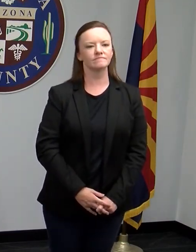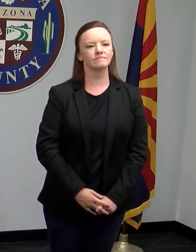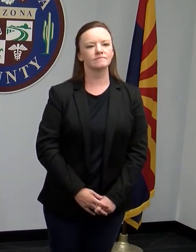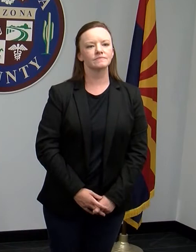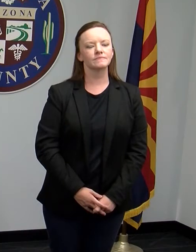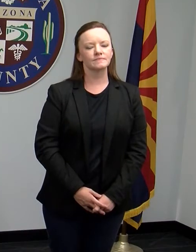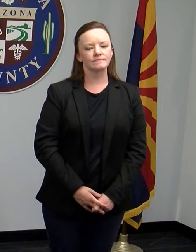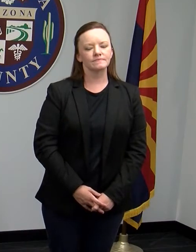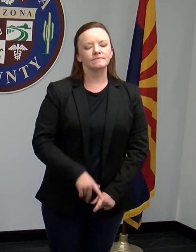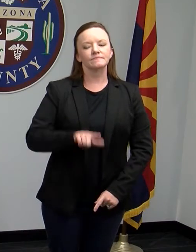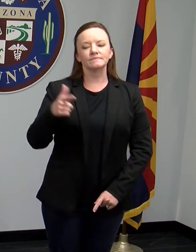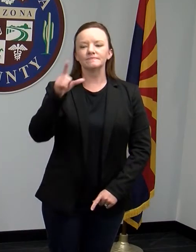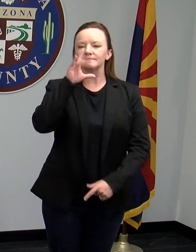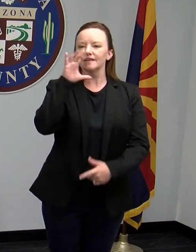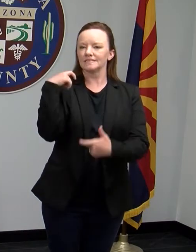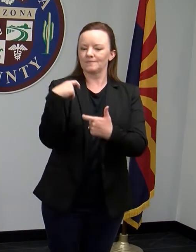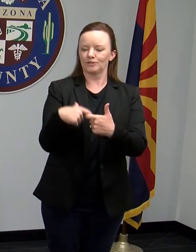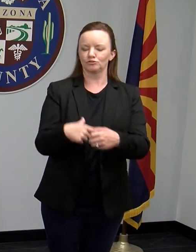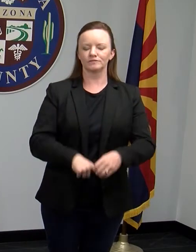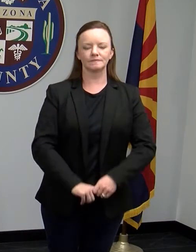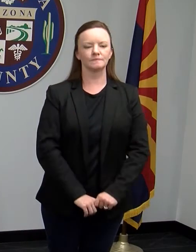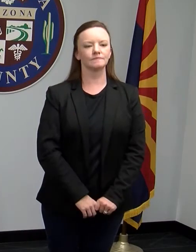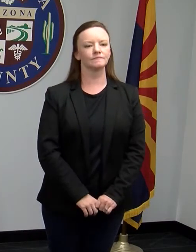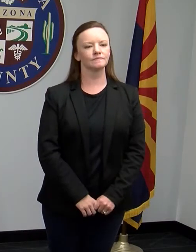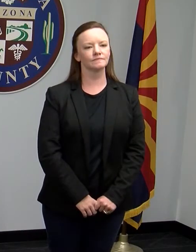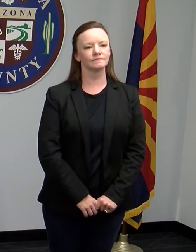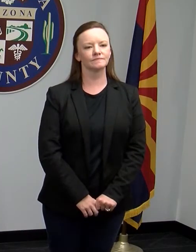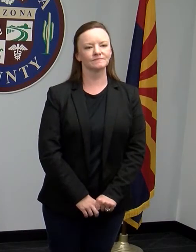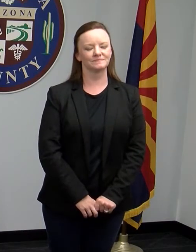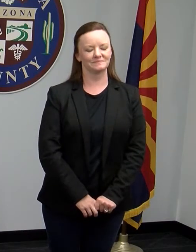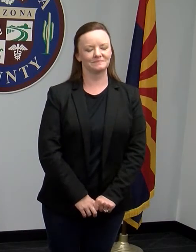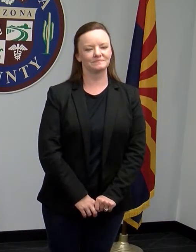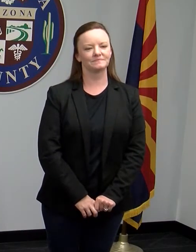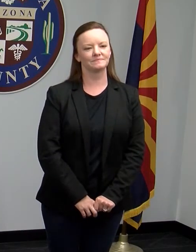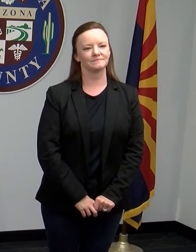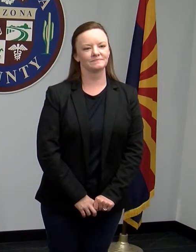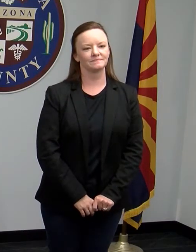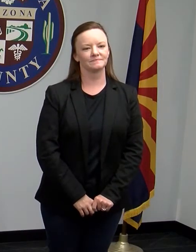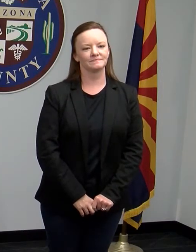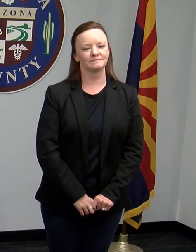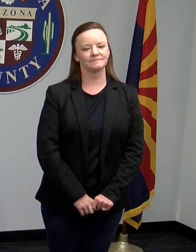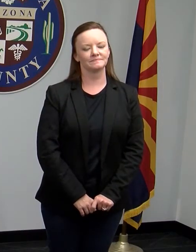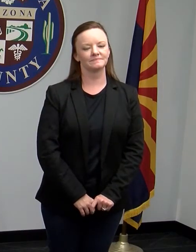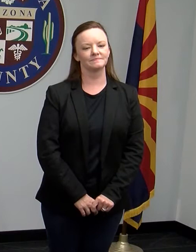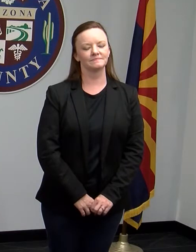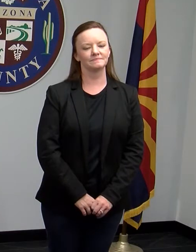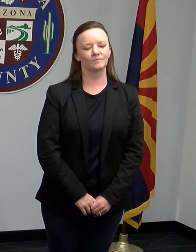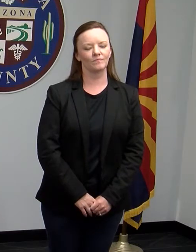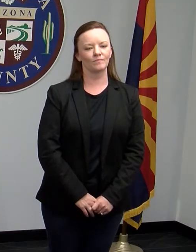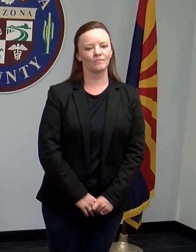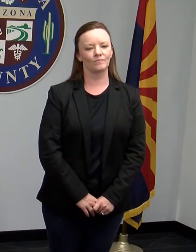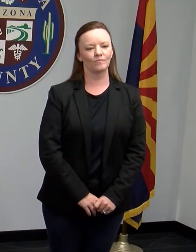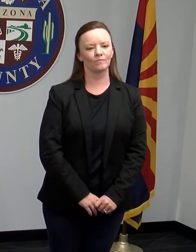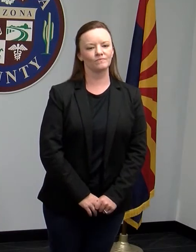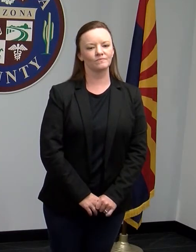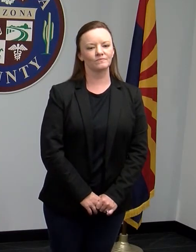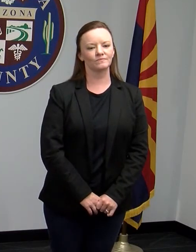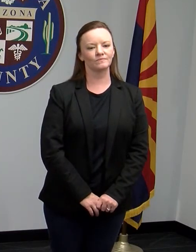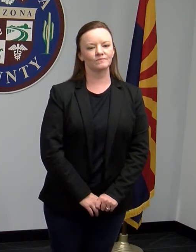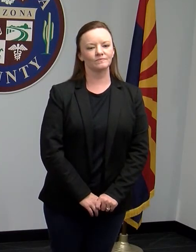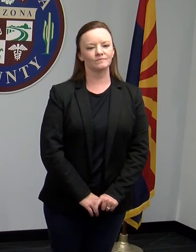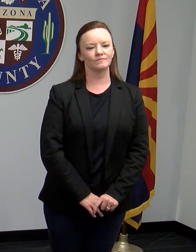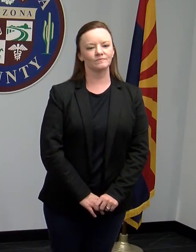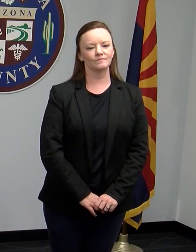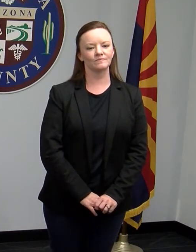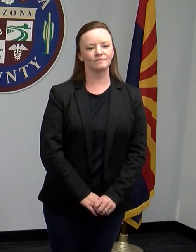La pregunta fue acerca del record público, que si una vez que se reportan el número de casos de estos centros de cuidado médico de largo plazo,